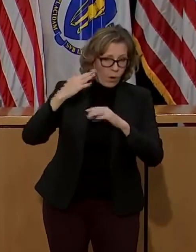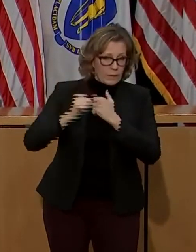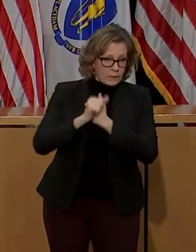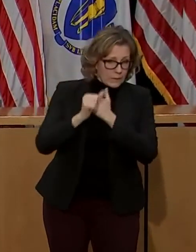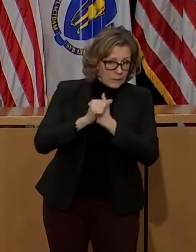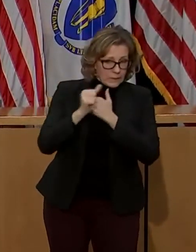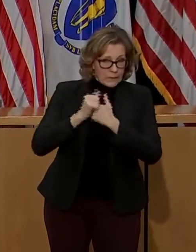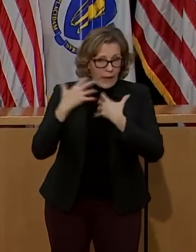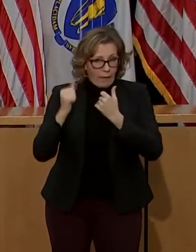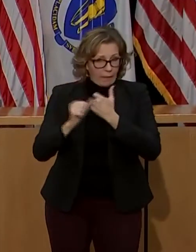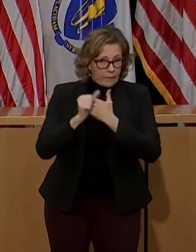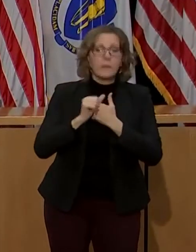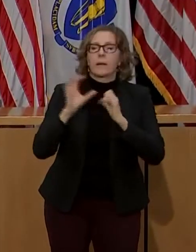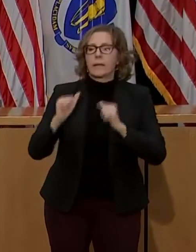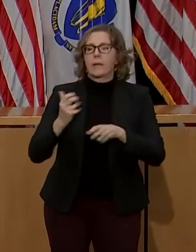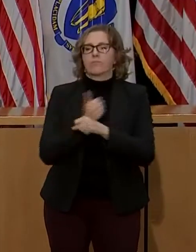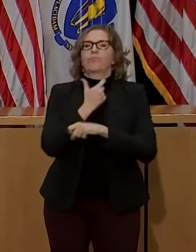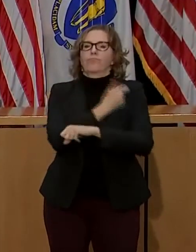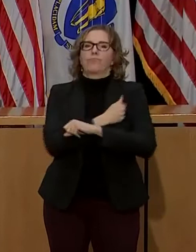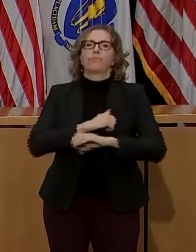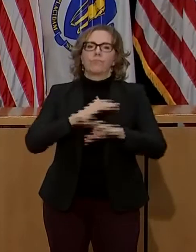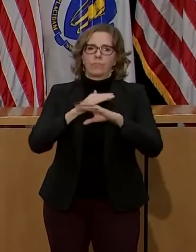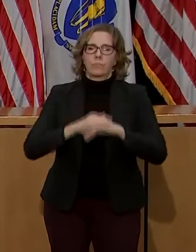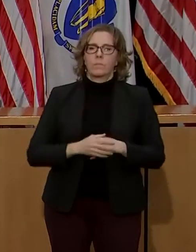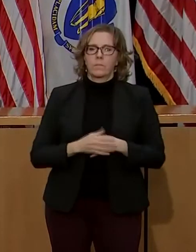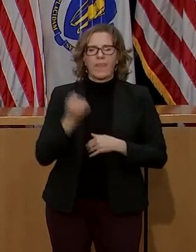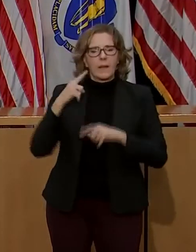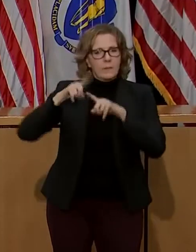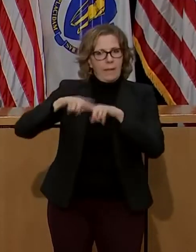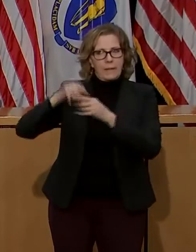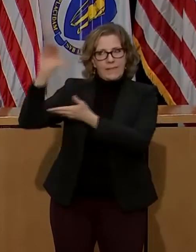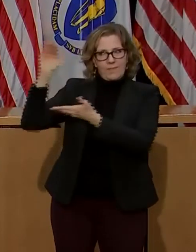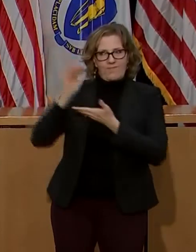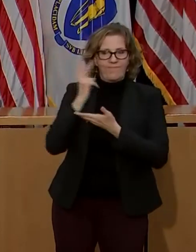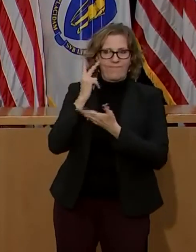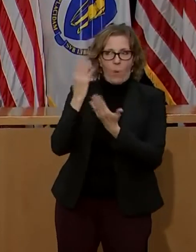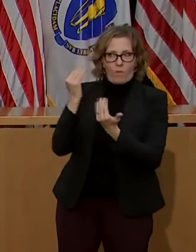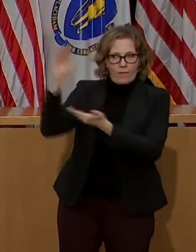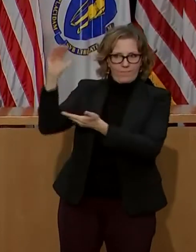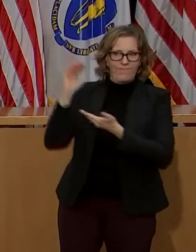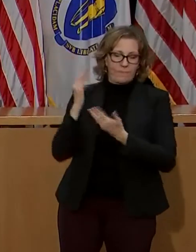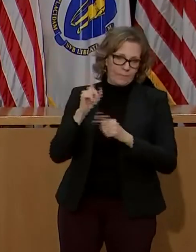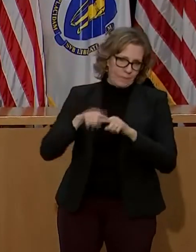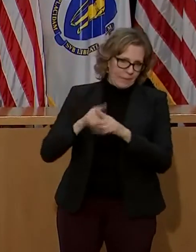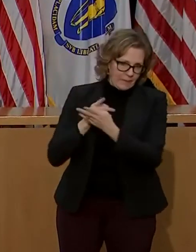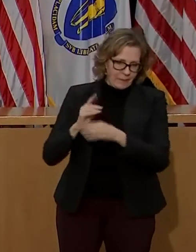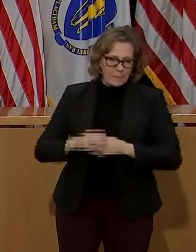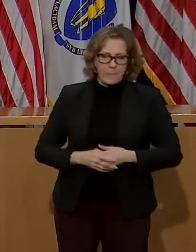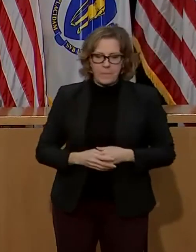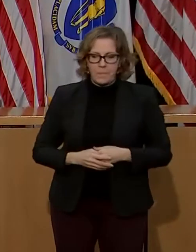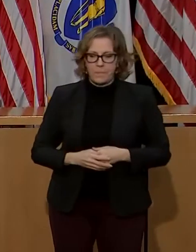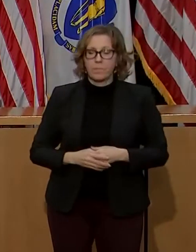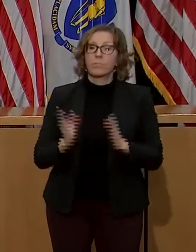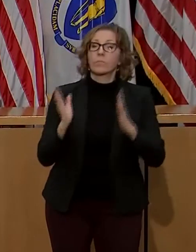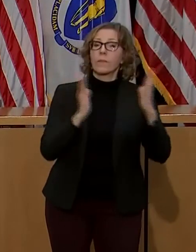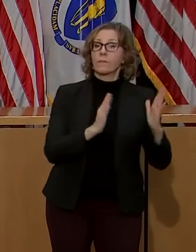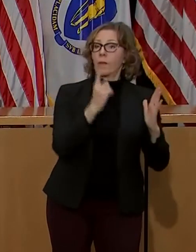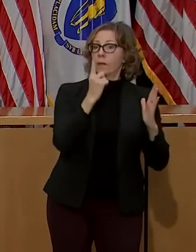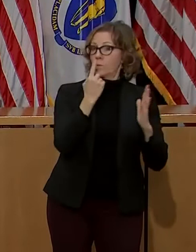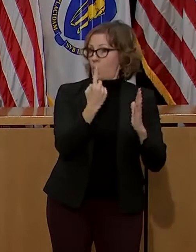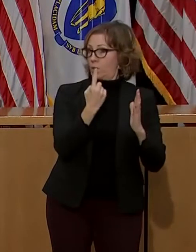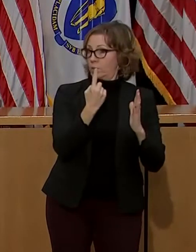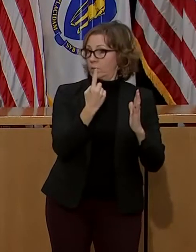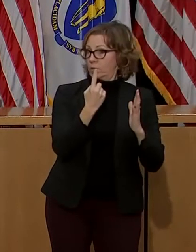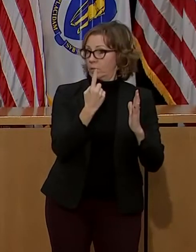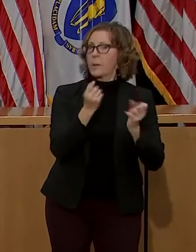vaccine, depending on the vaccine supply, of course, from the federal government. There are many people in Phase 1 who have waited